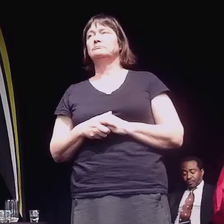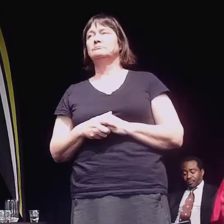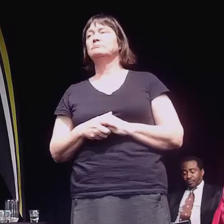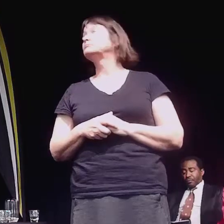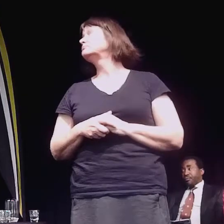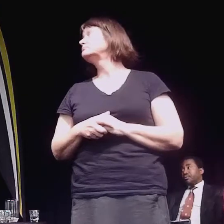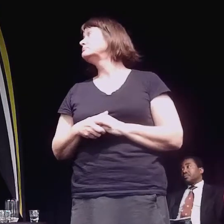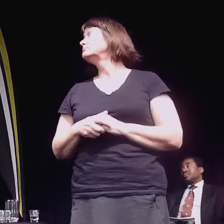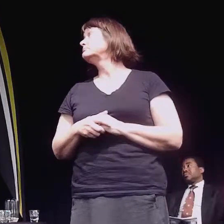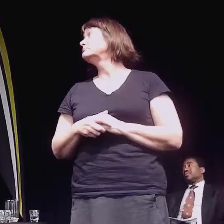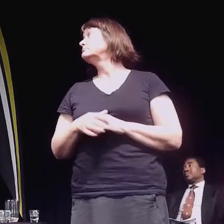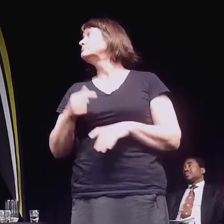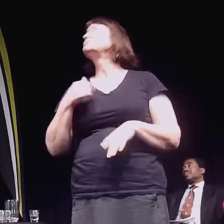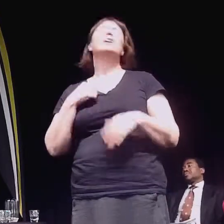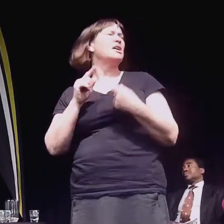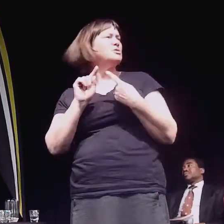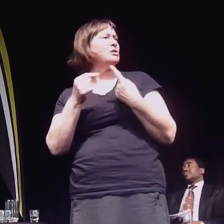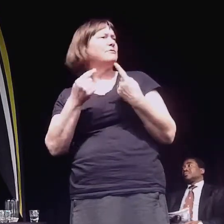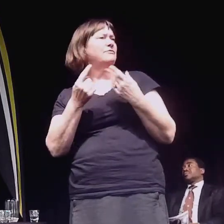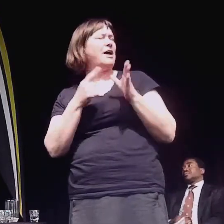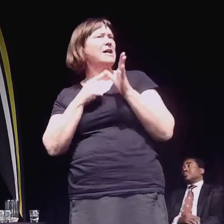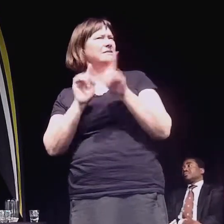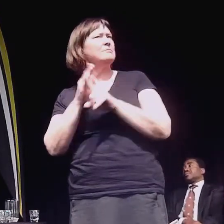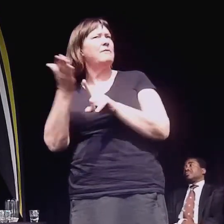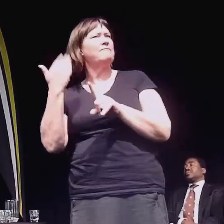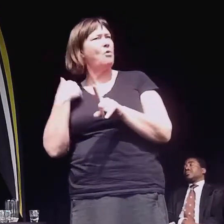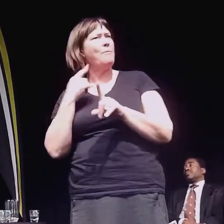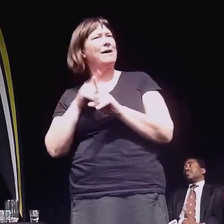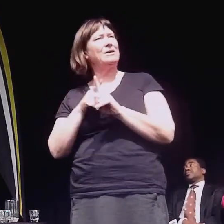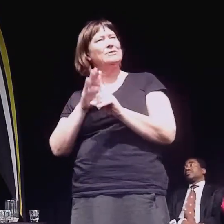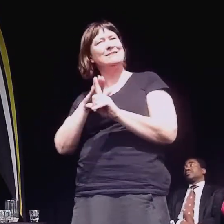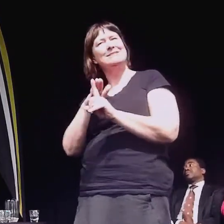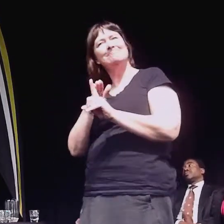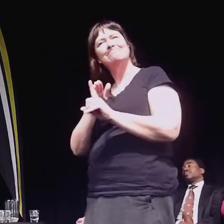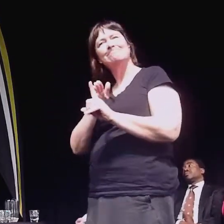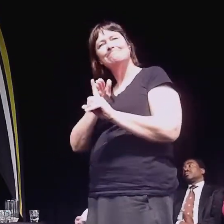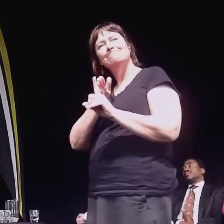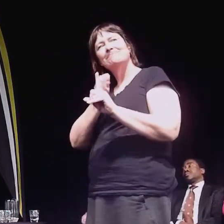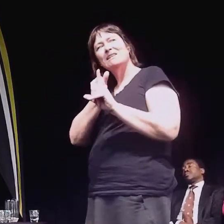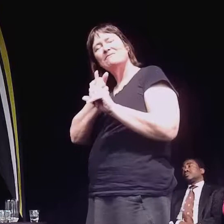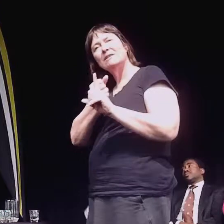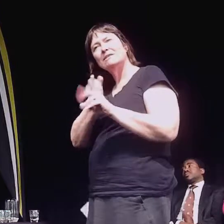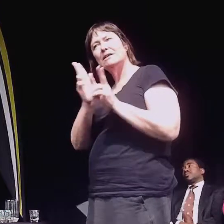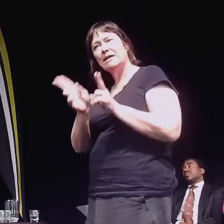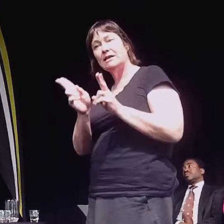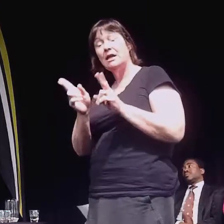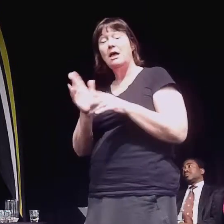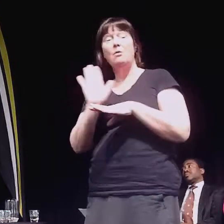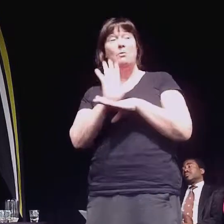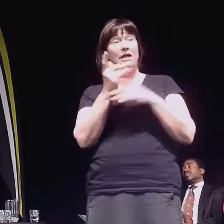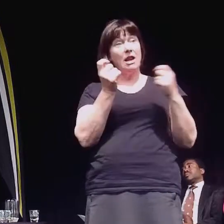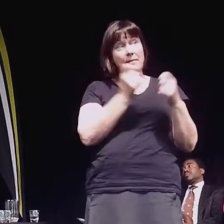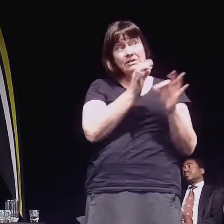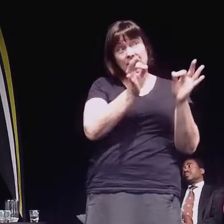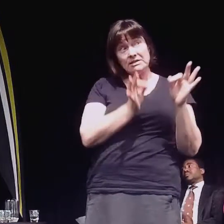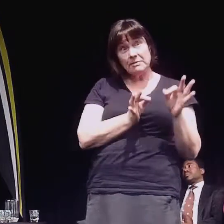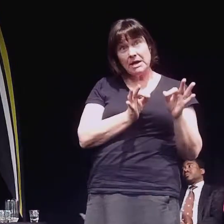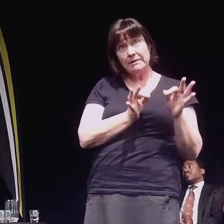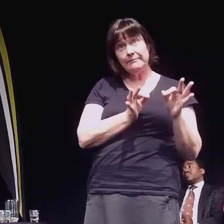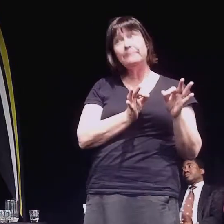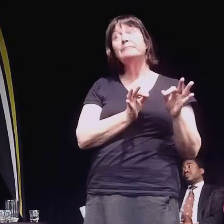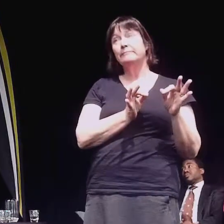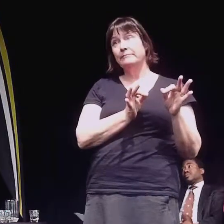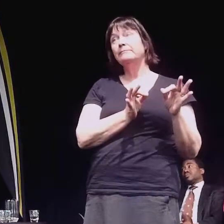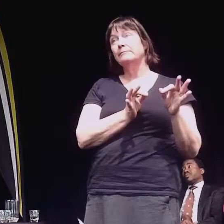Yeah, I gave part of my answer earlier but I just want to emphasise that again. So with the climate change plan that I was talking about earlier,